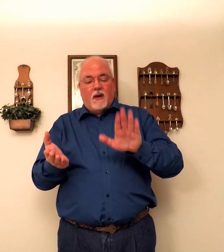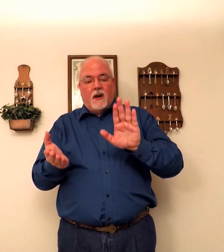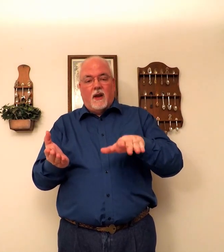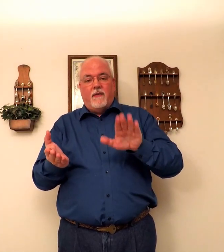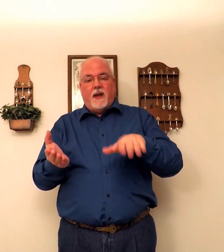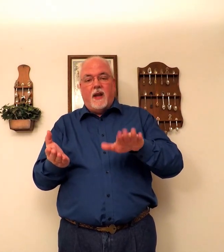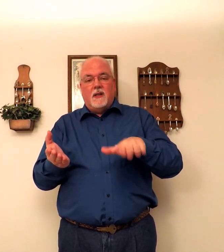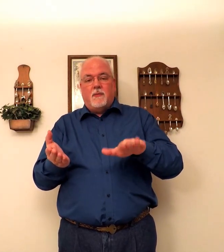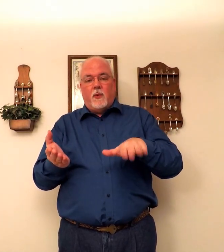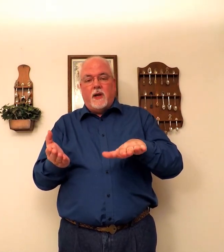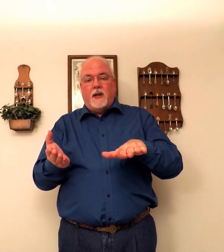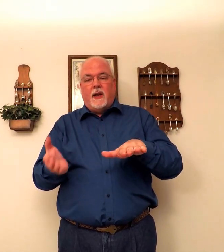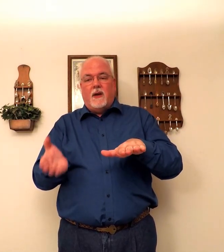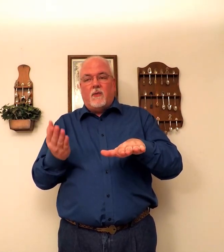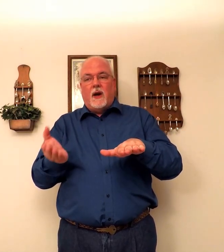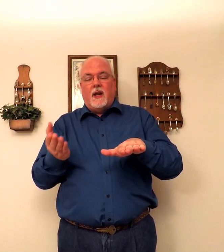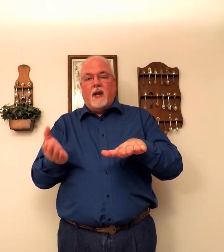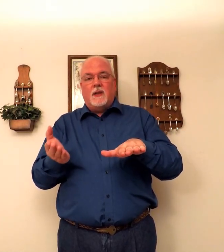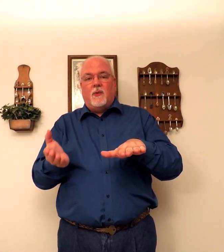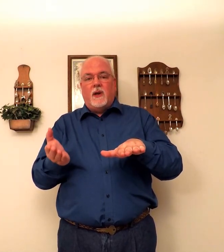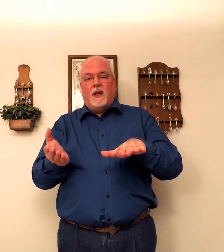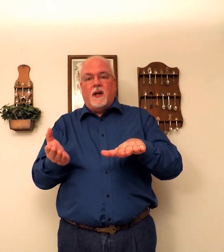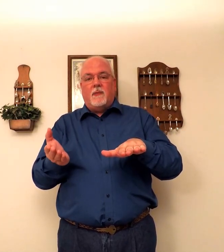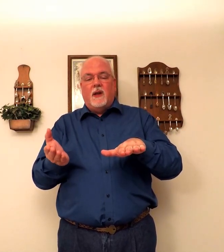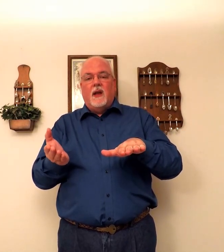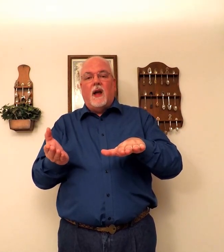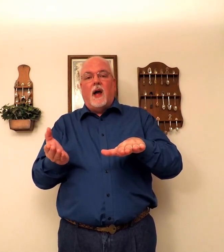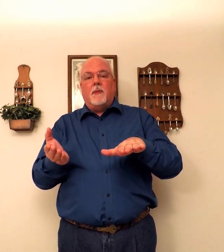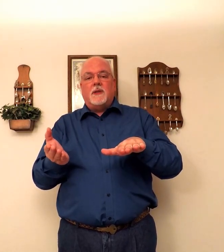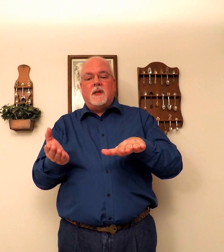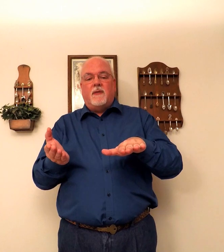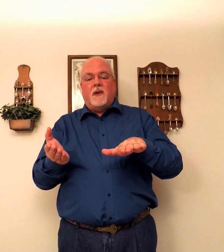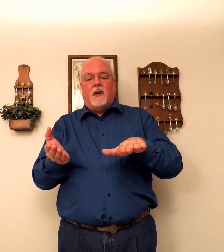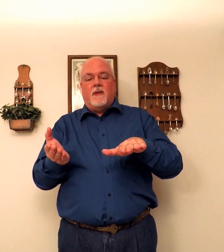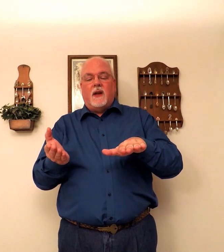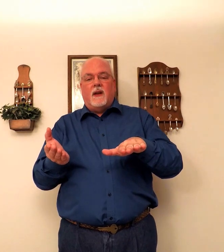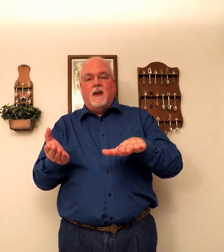Left hand's pointed down. Right hand's pointed up. Opposite if you're left-handed.